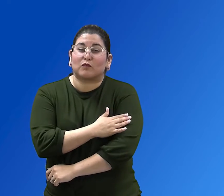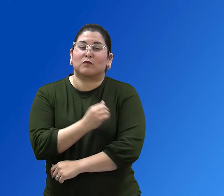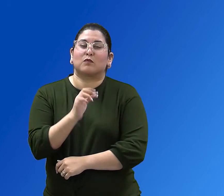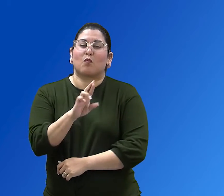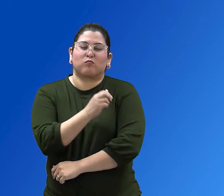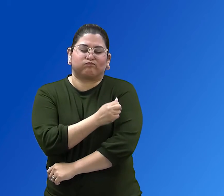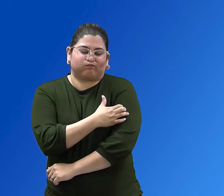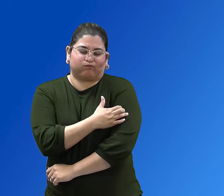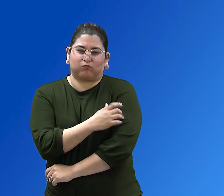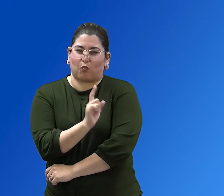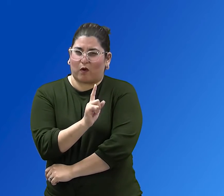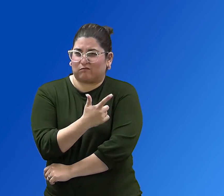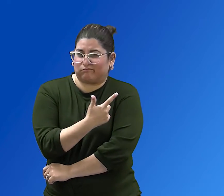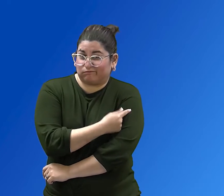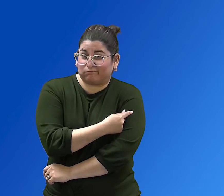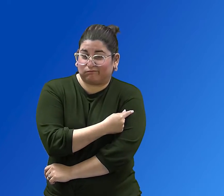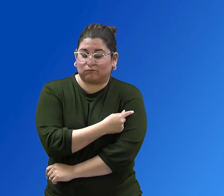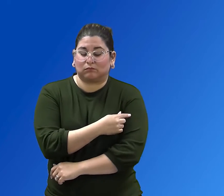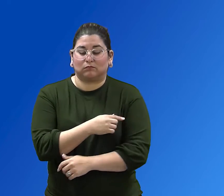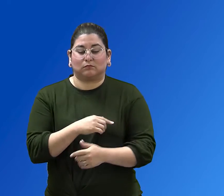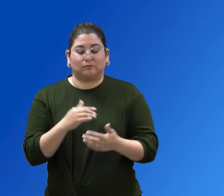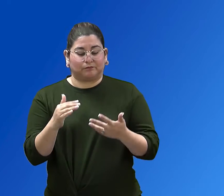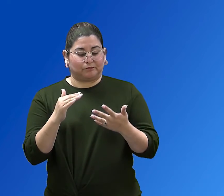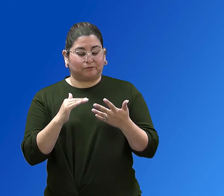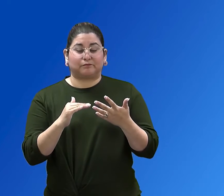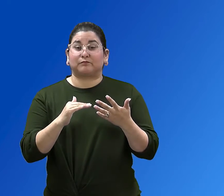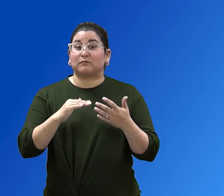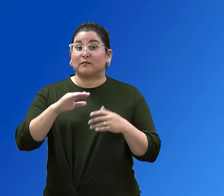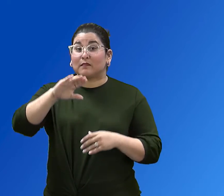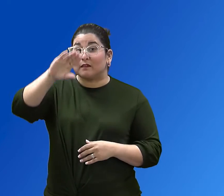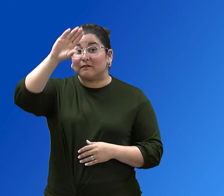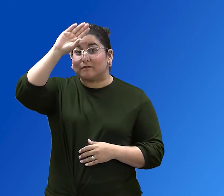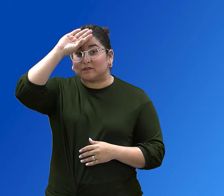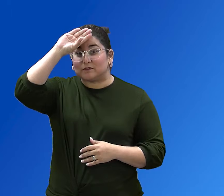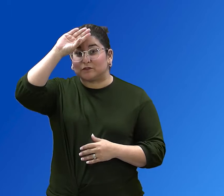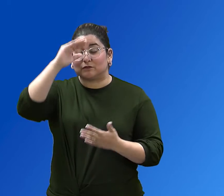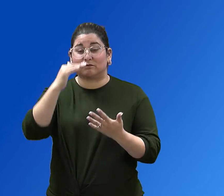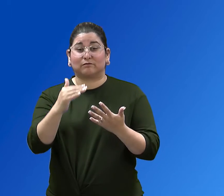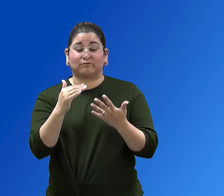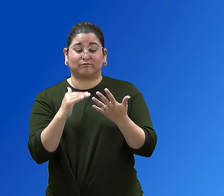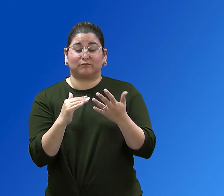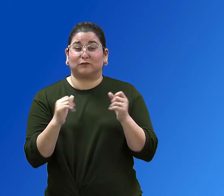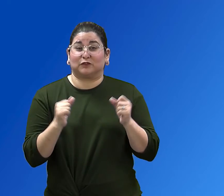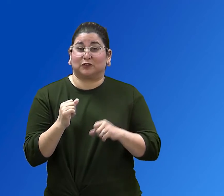swelling at the injection site, fever, chills,